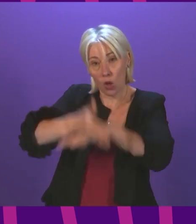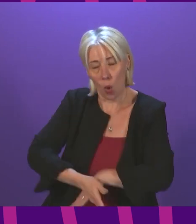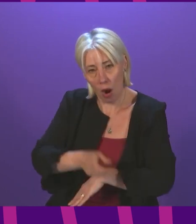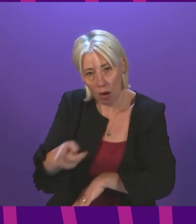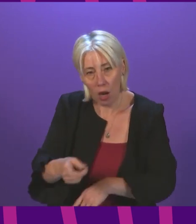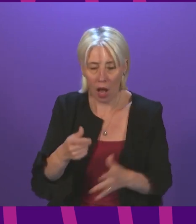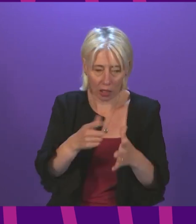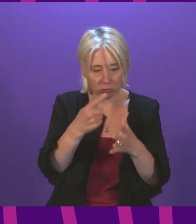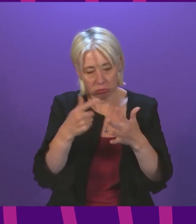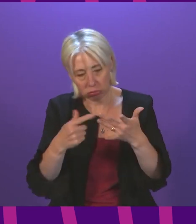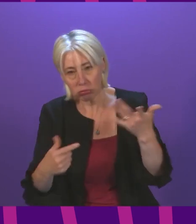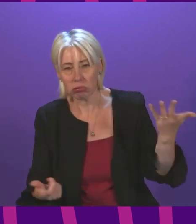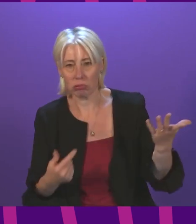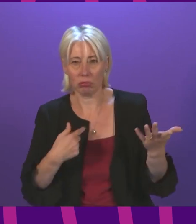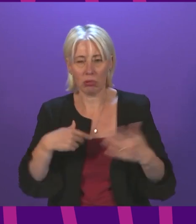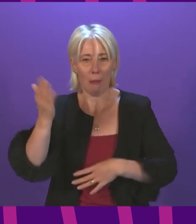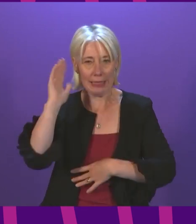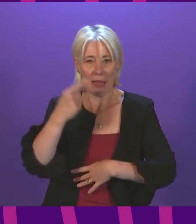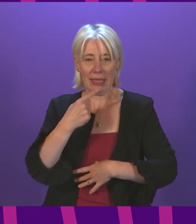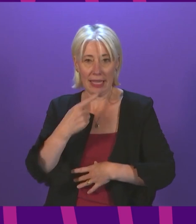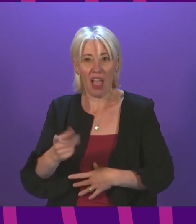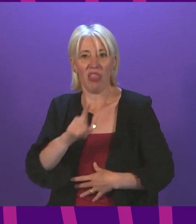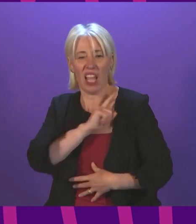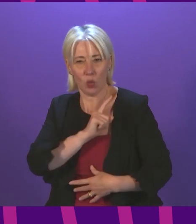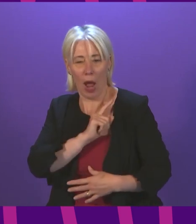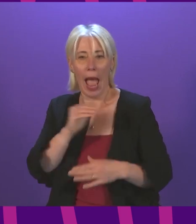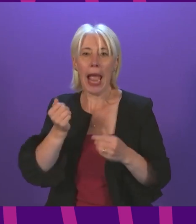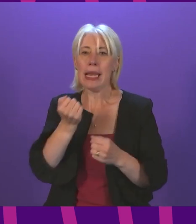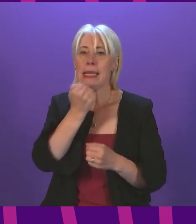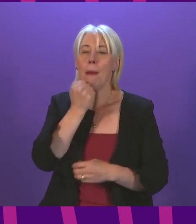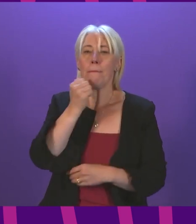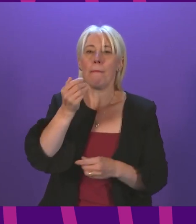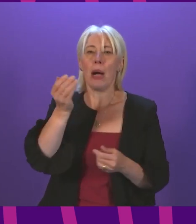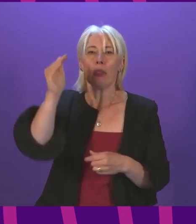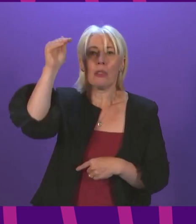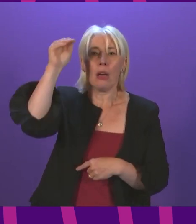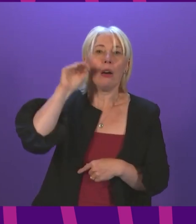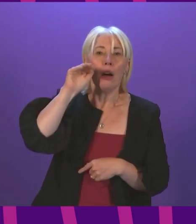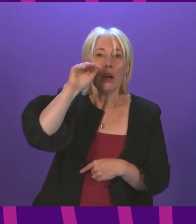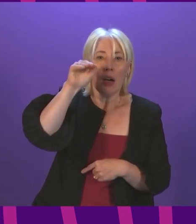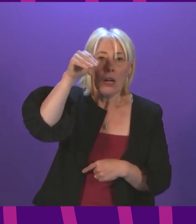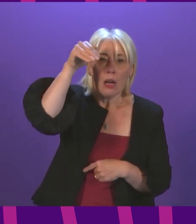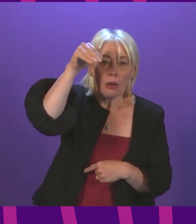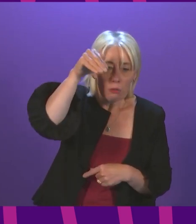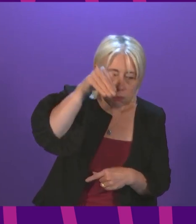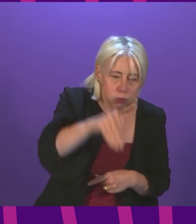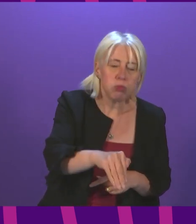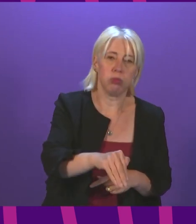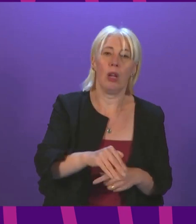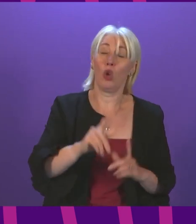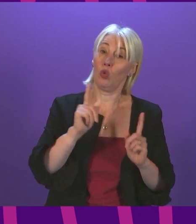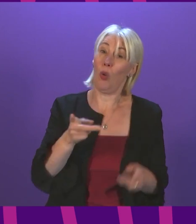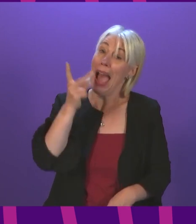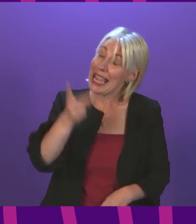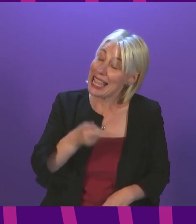that I spoke about in my statement that are helping bring cases back under control and drive cases down and let me take the